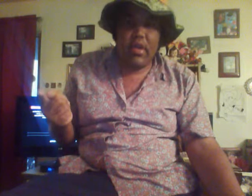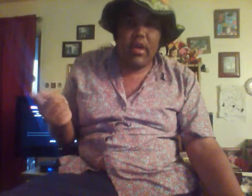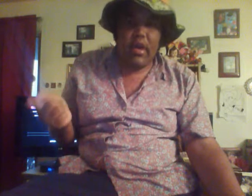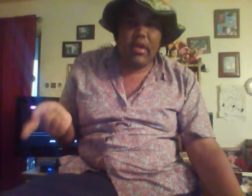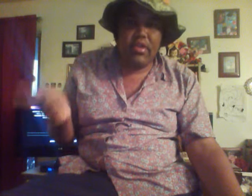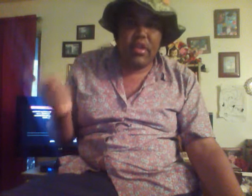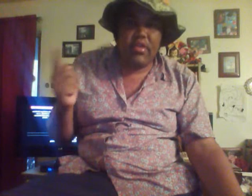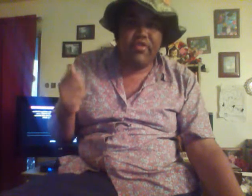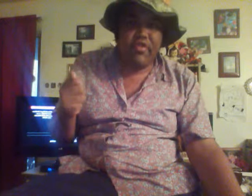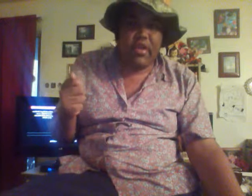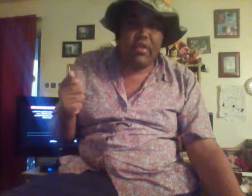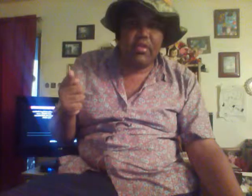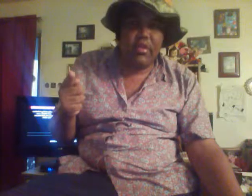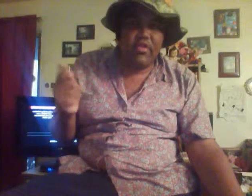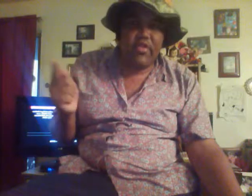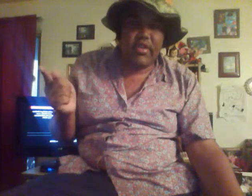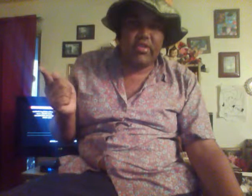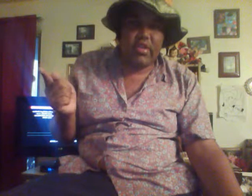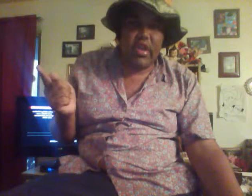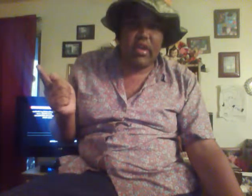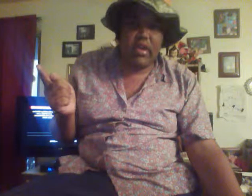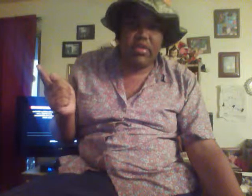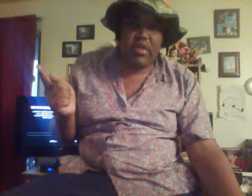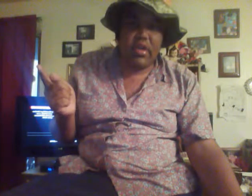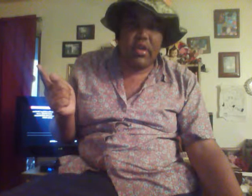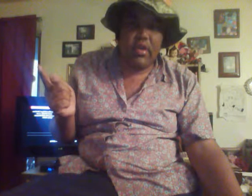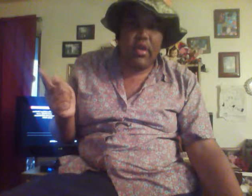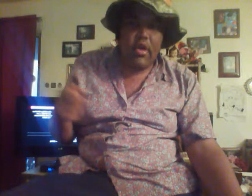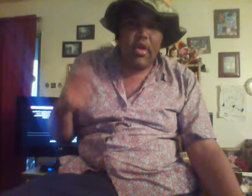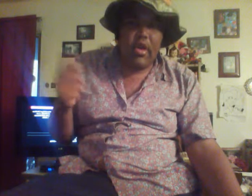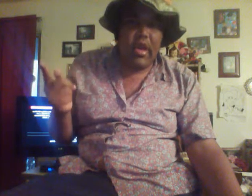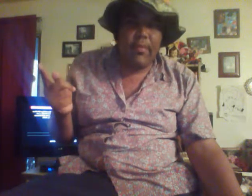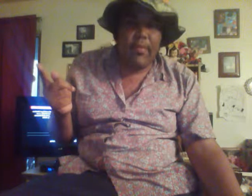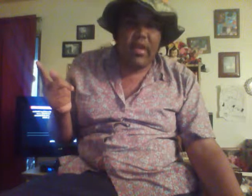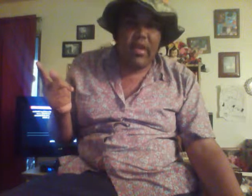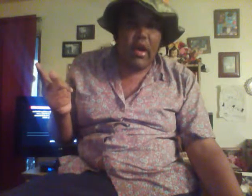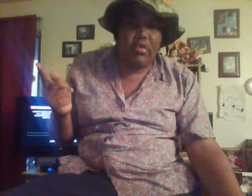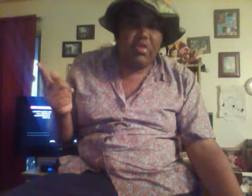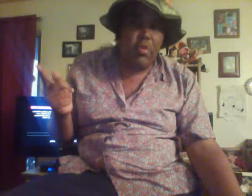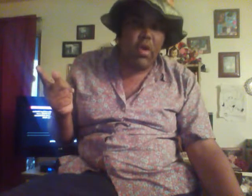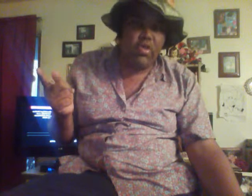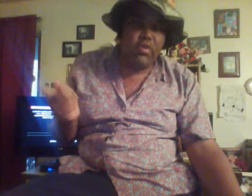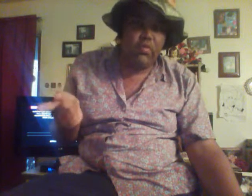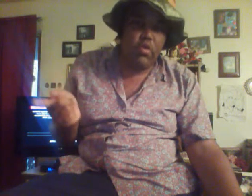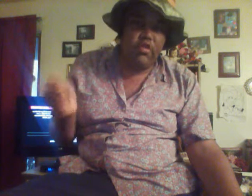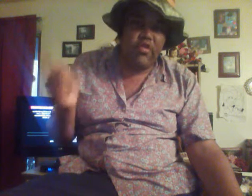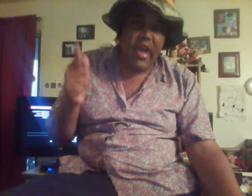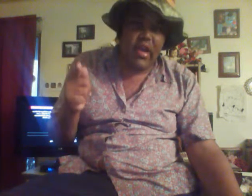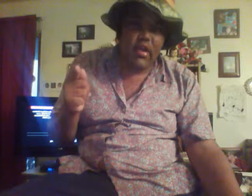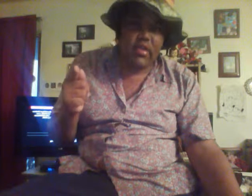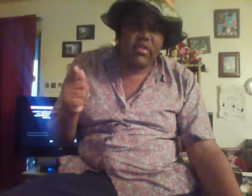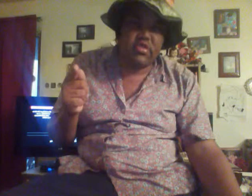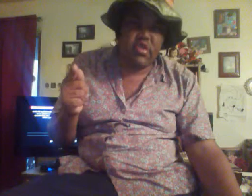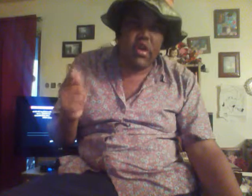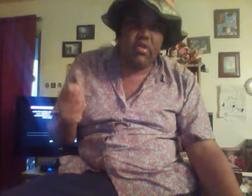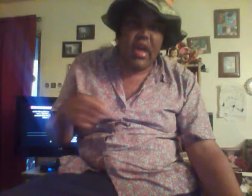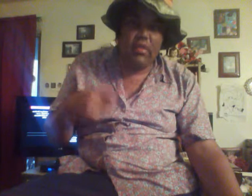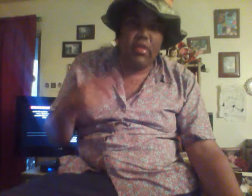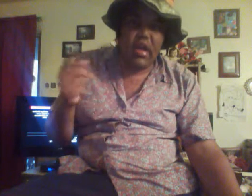Or this other friend of Dorothy Jane, I think. Her name really also wasn't Rufan on the show. That was